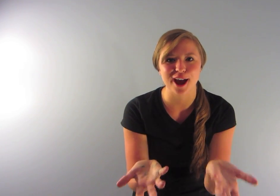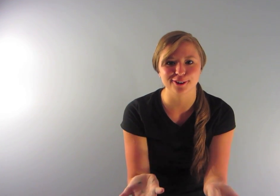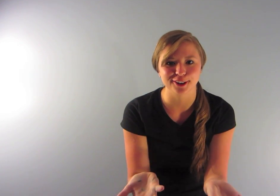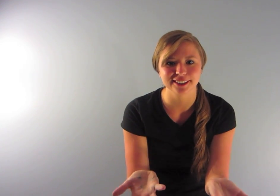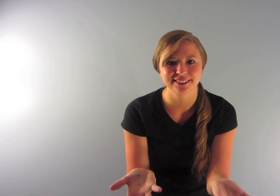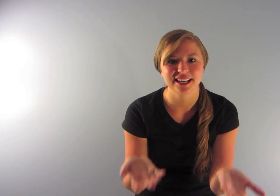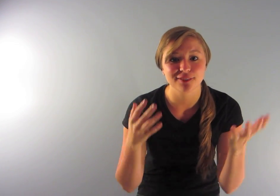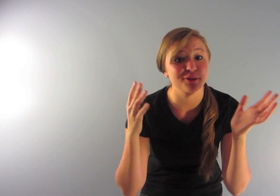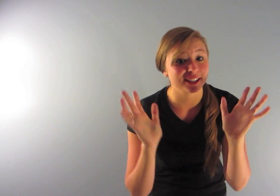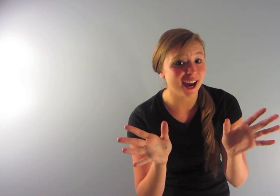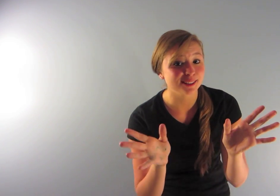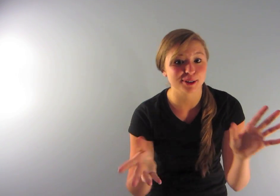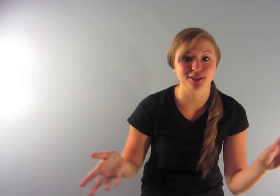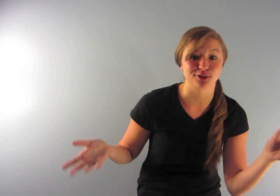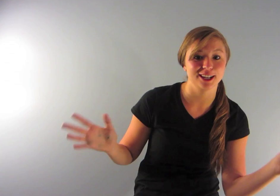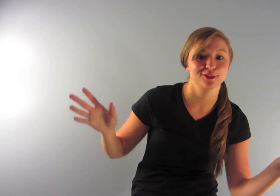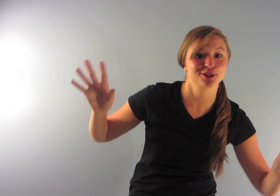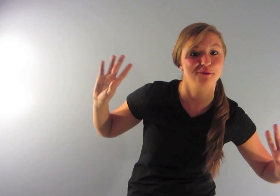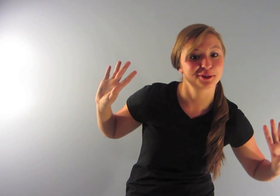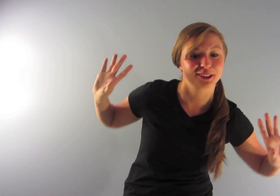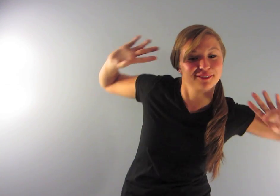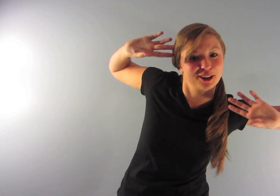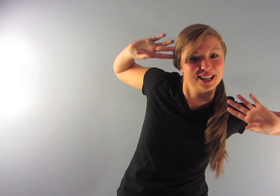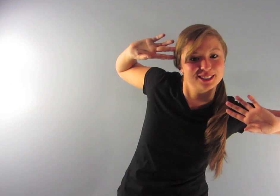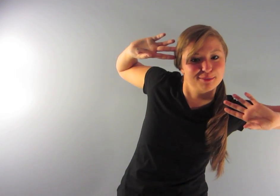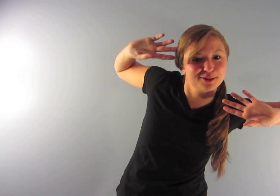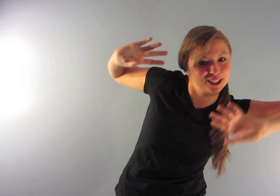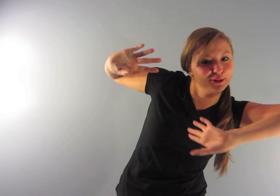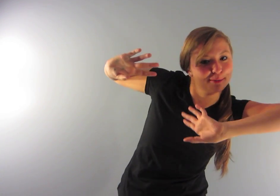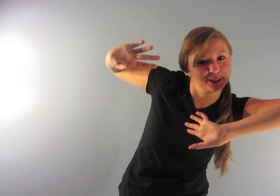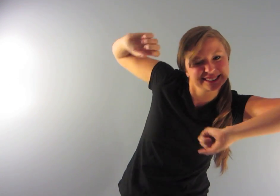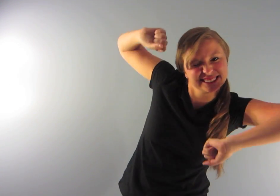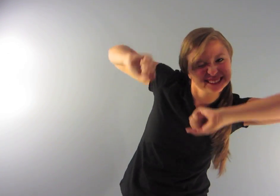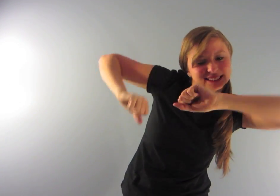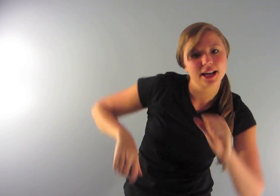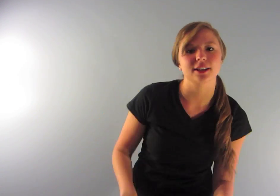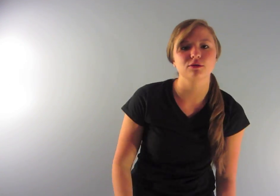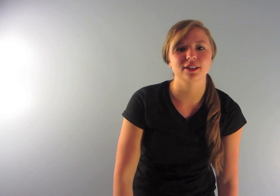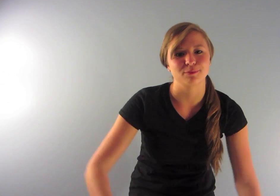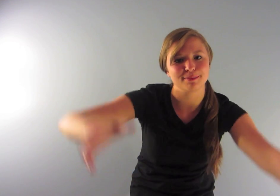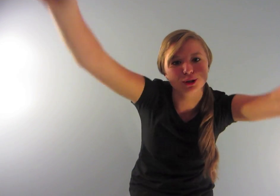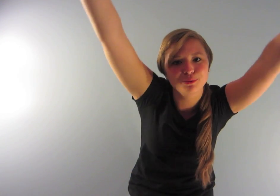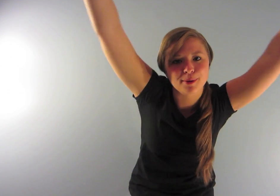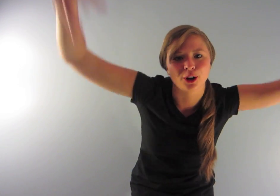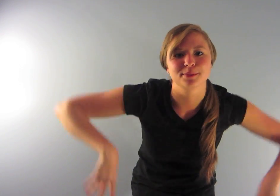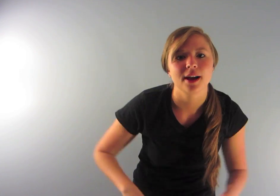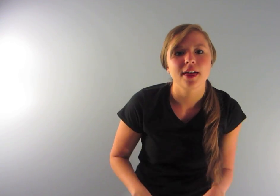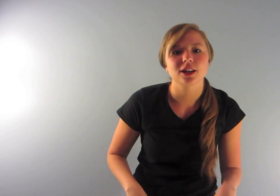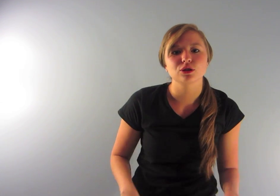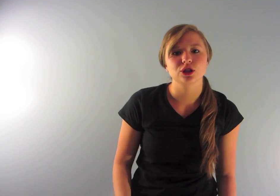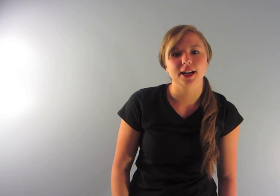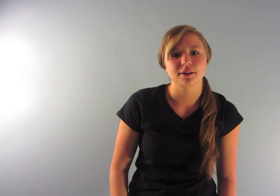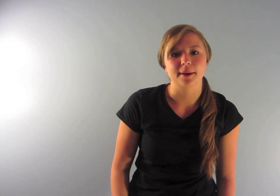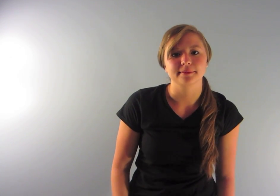song you've ever heard? If you think yes, because you're intelligent and wonderful and have great taste in music and YouTubers, then you should, what am I doing with my arms?